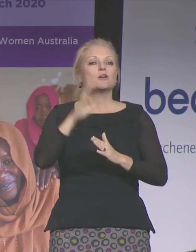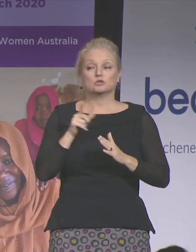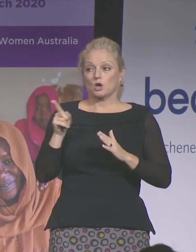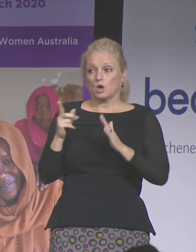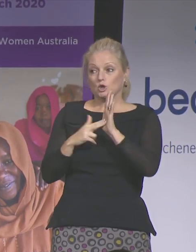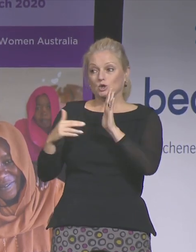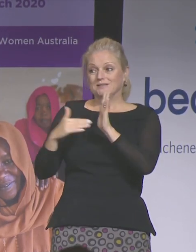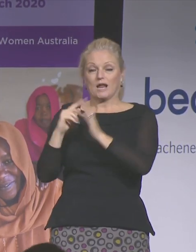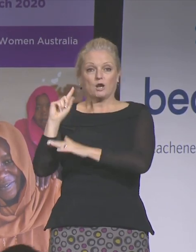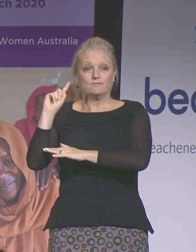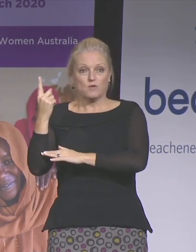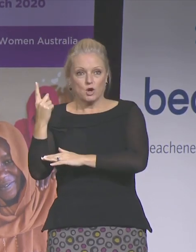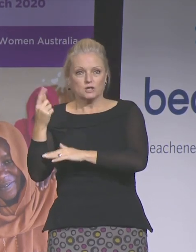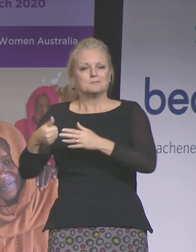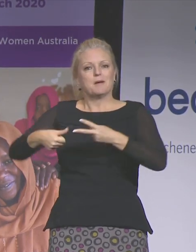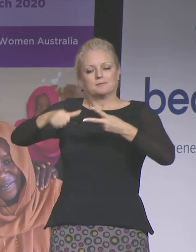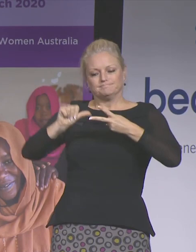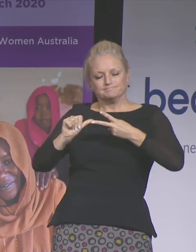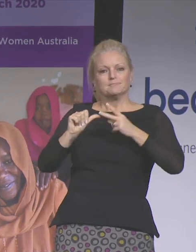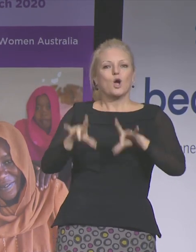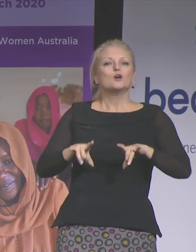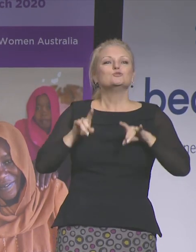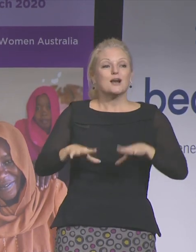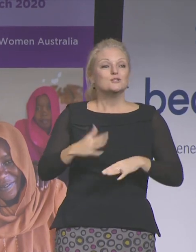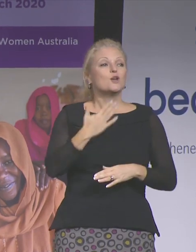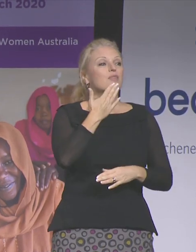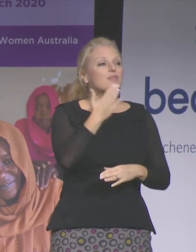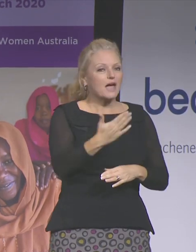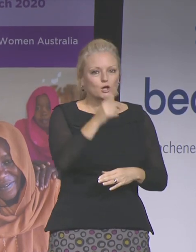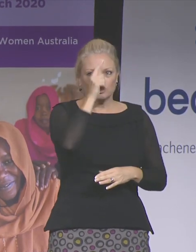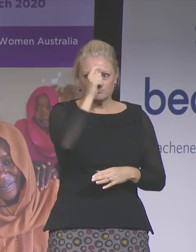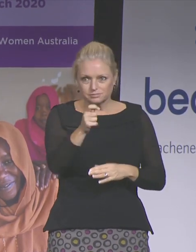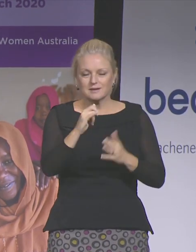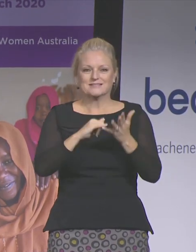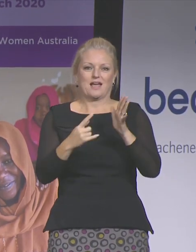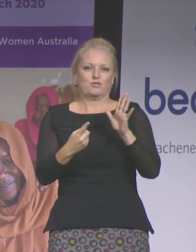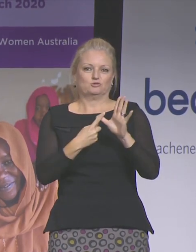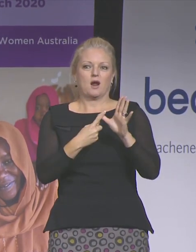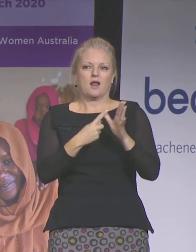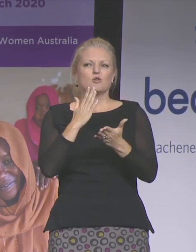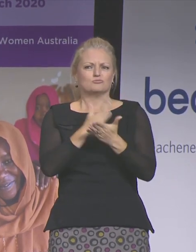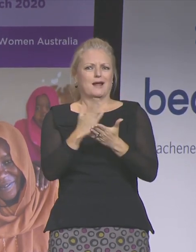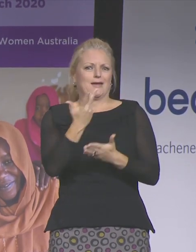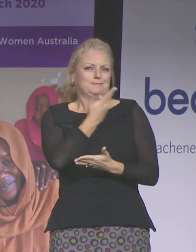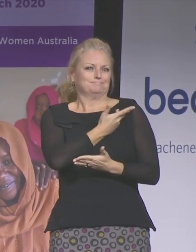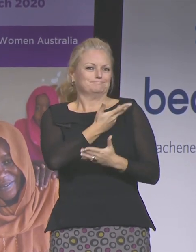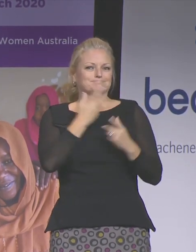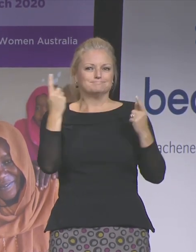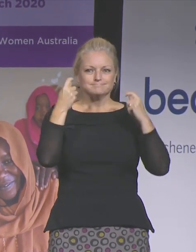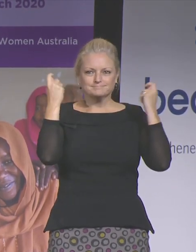to give women the vote. So thank you South Australia that's something for us all to celebrate.